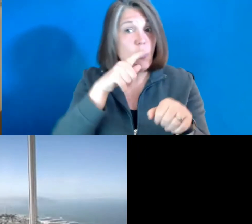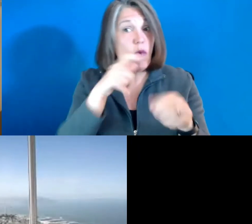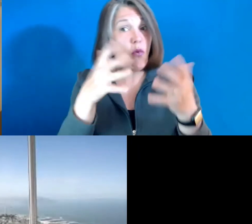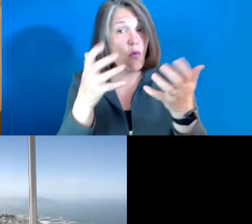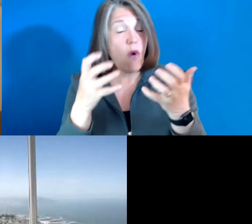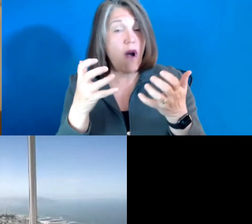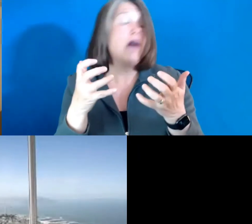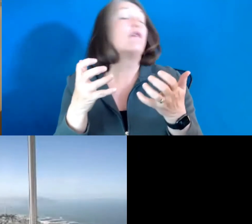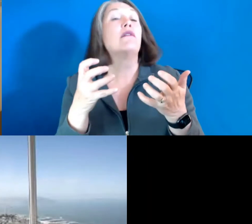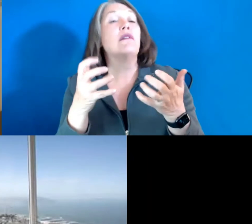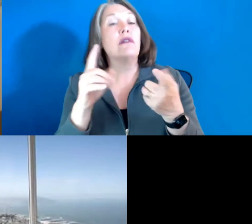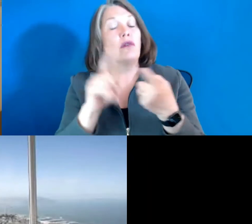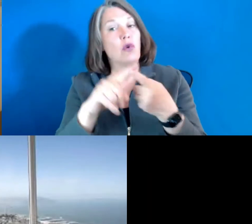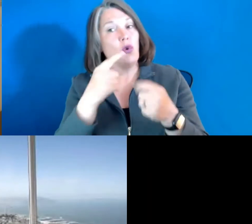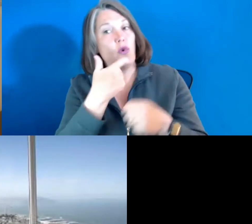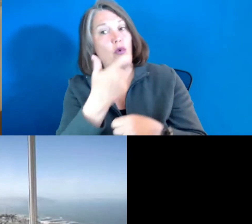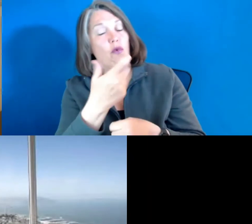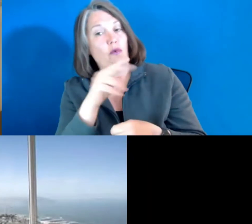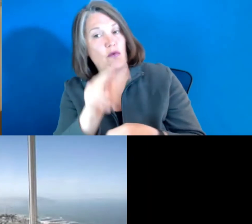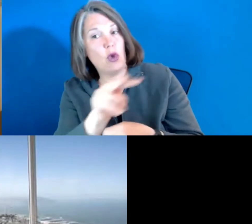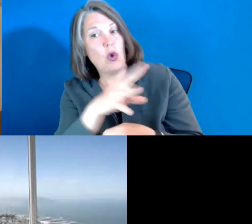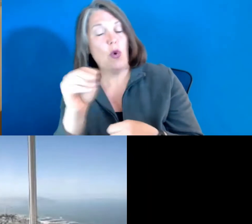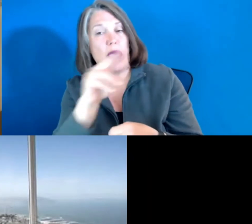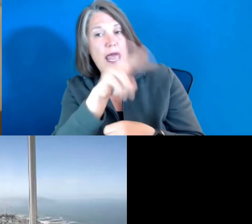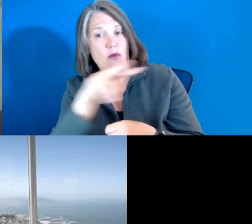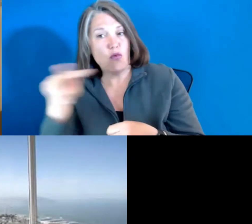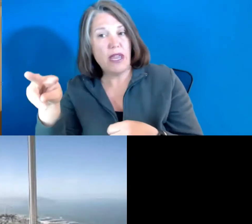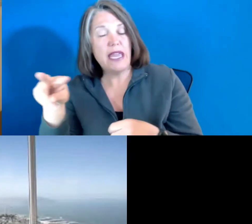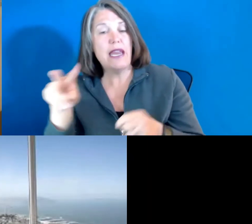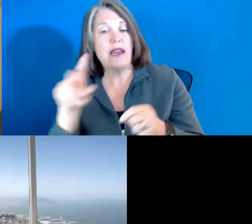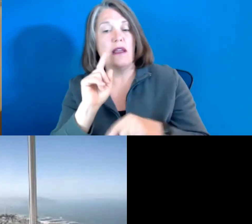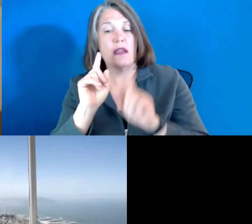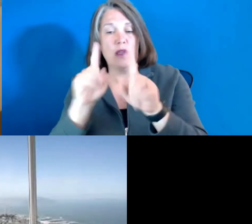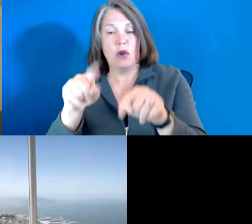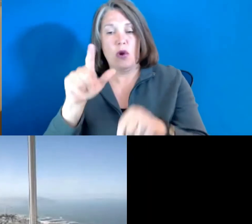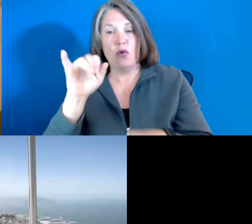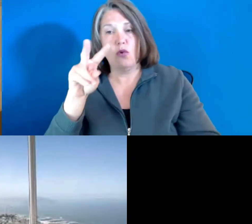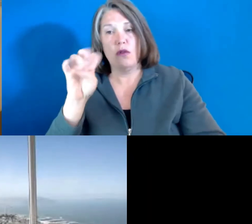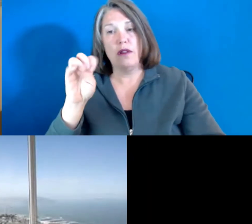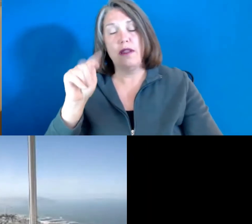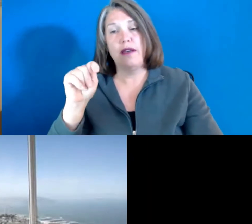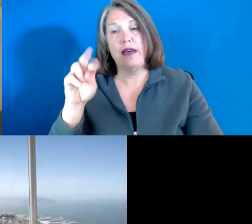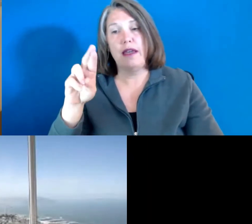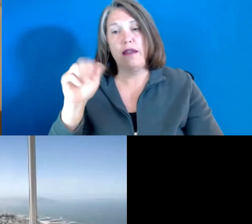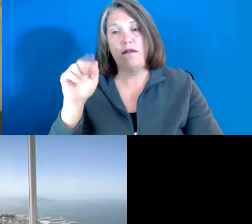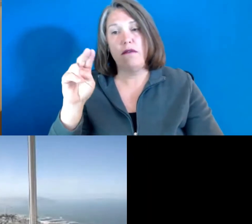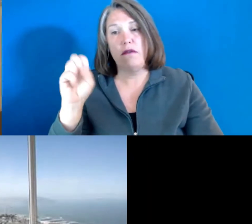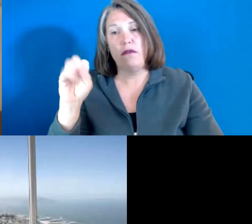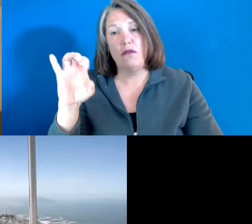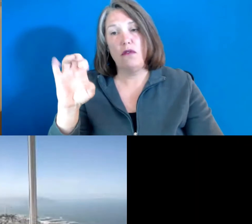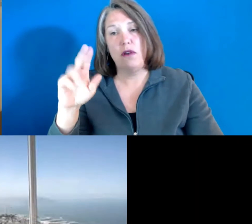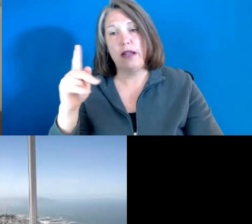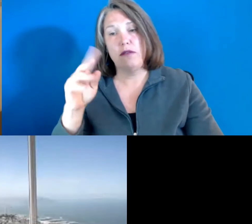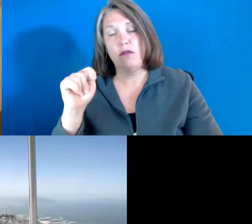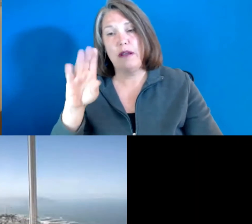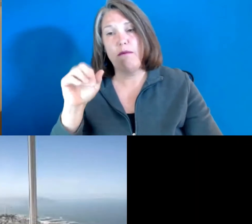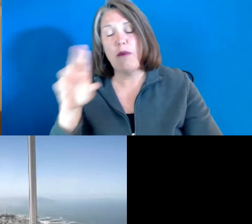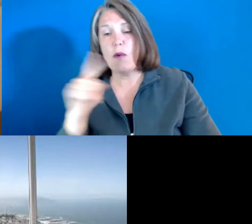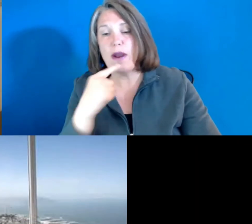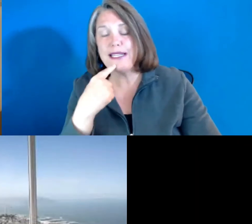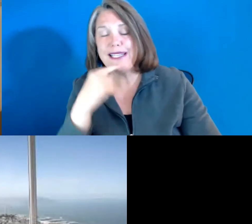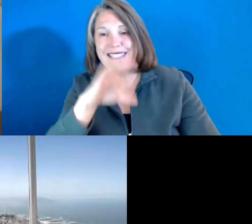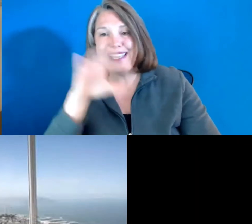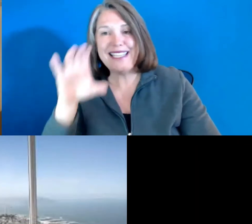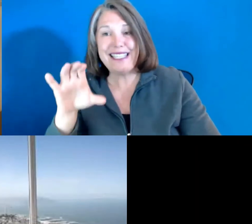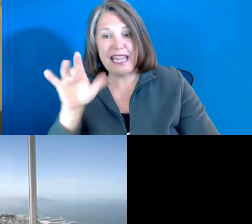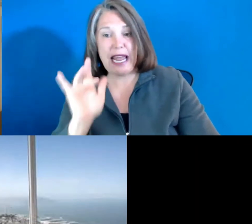view it and read it, go to the live transcript bar where it says CC, and you will see